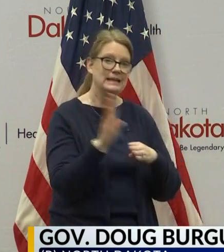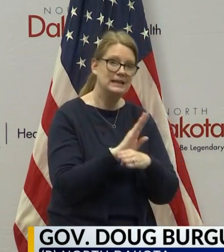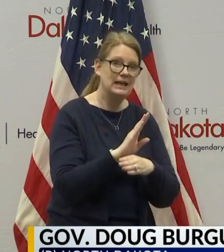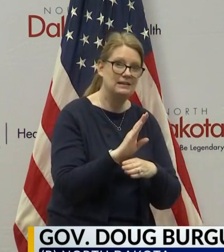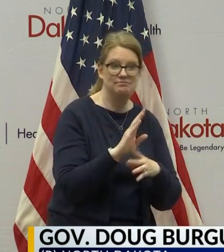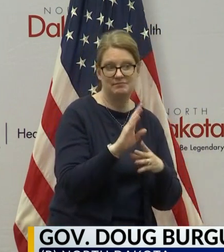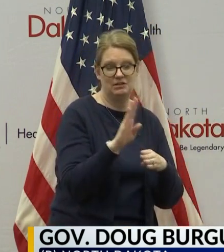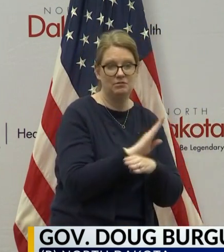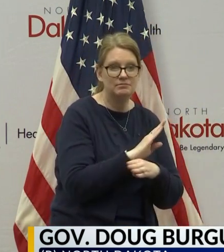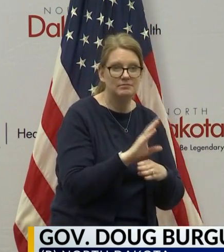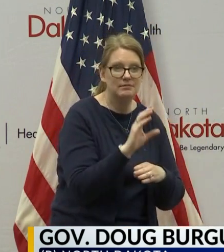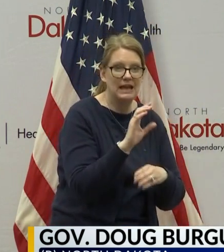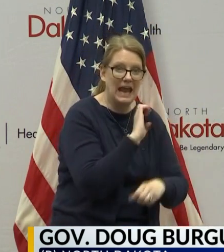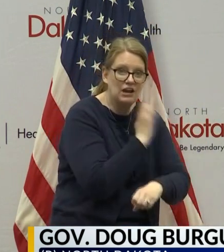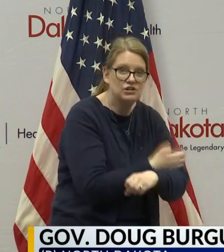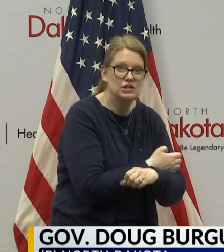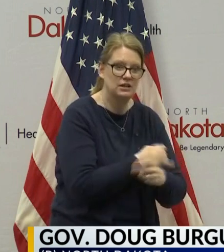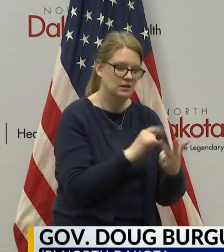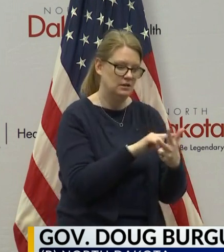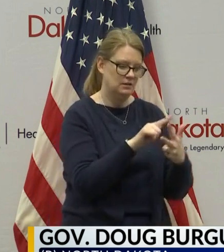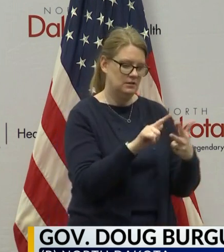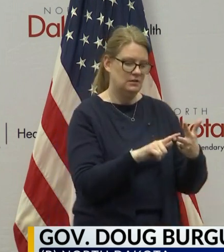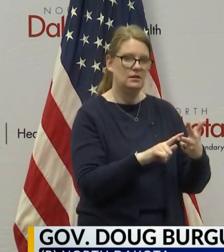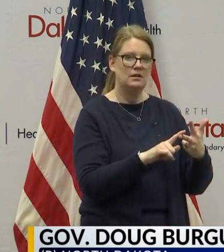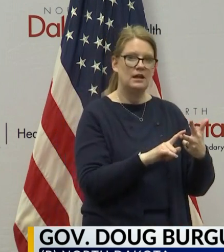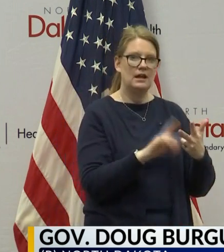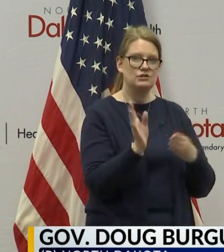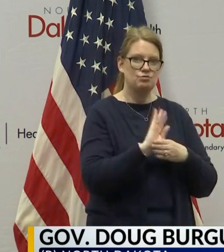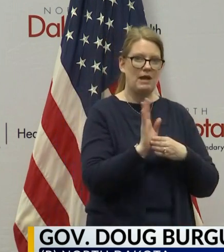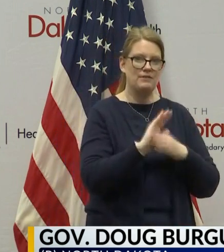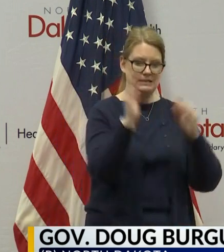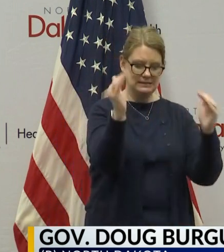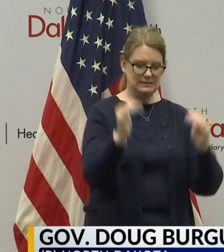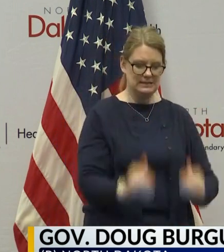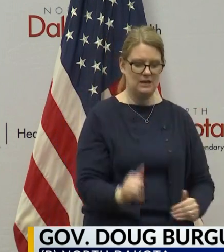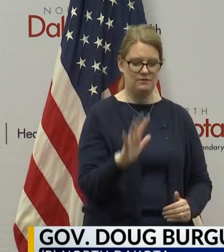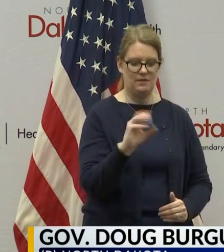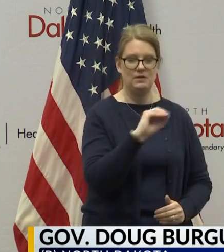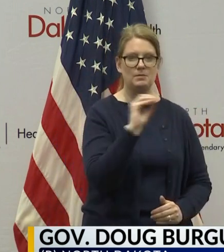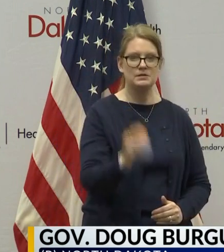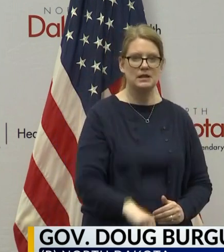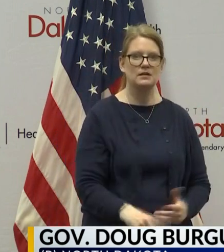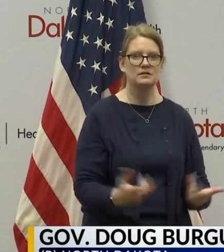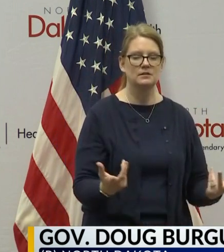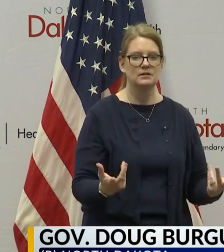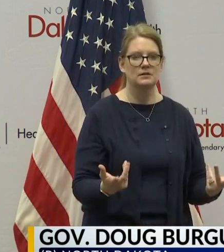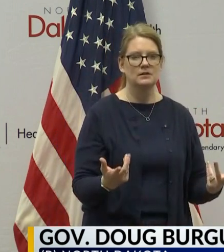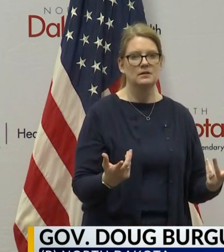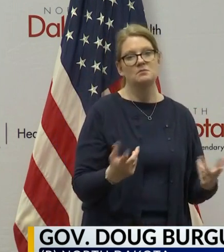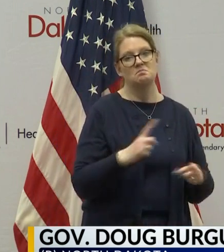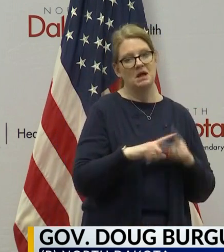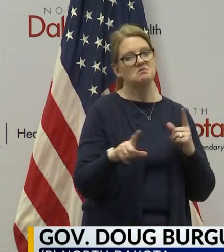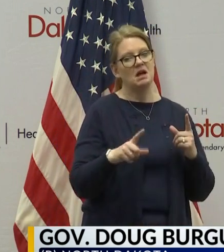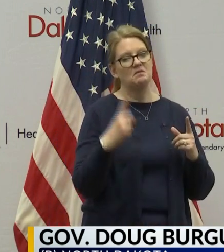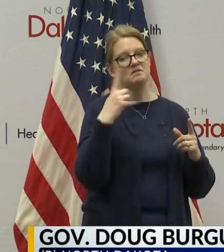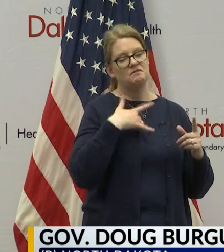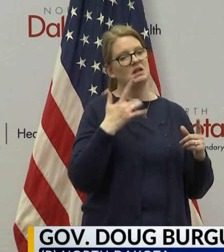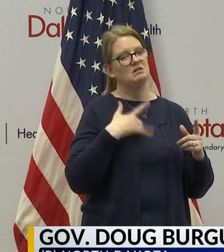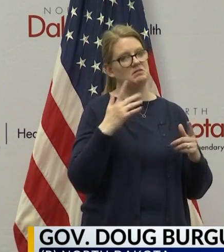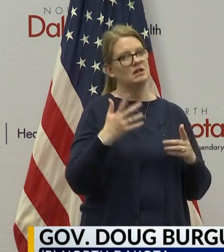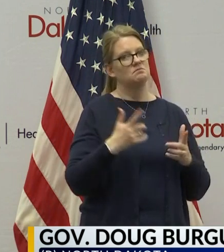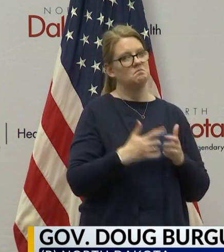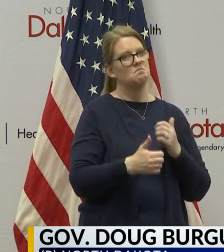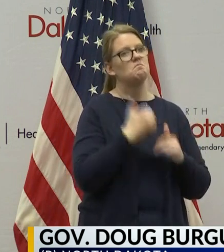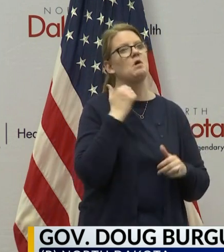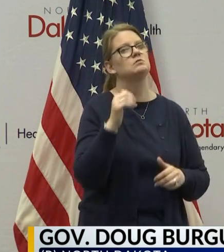industries, and those are our three biggest industries in the state, and traffic's down 50%, I would say the vast majority, I don't know what the number is, but the vast majority of North